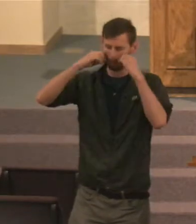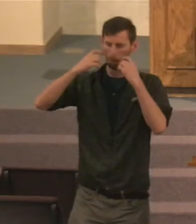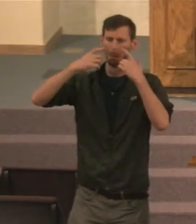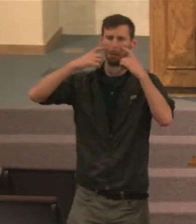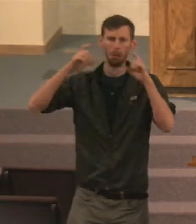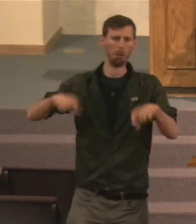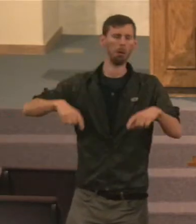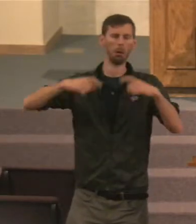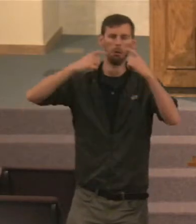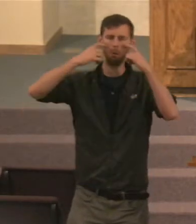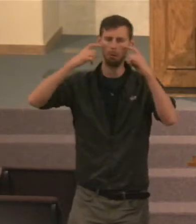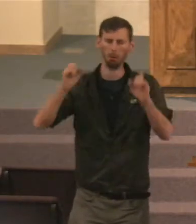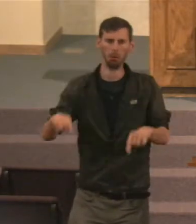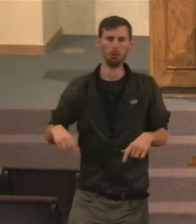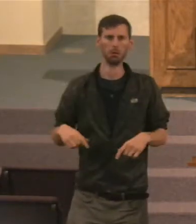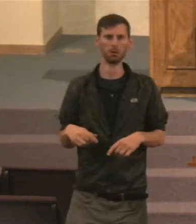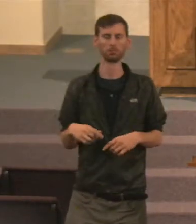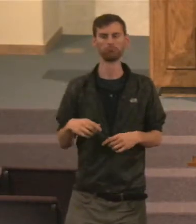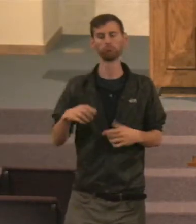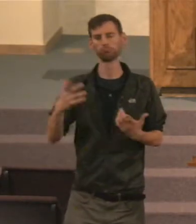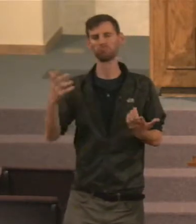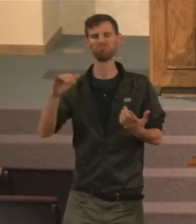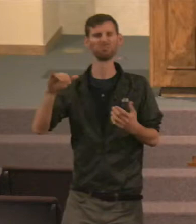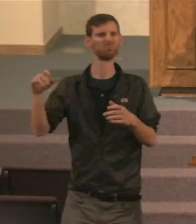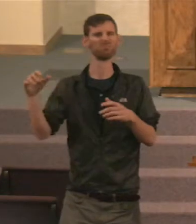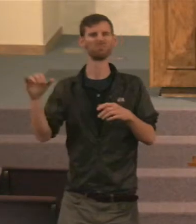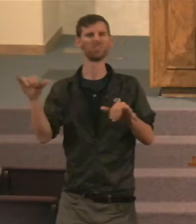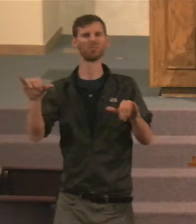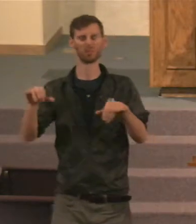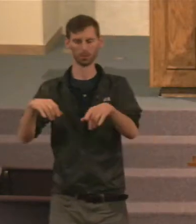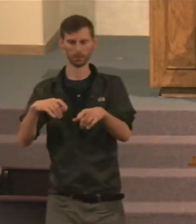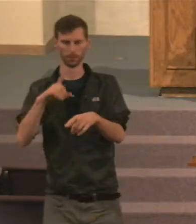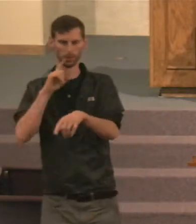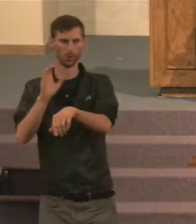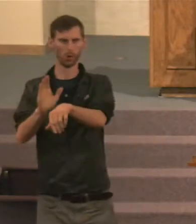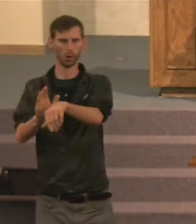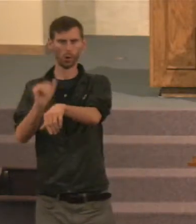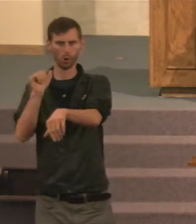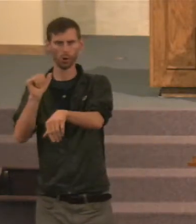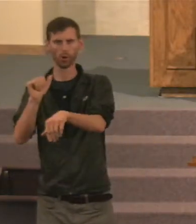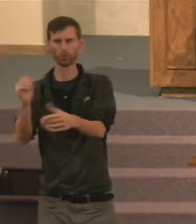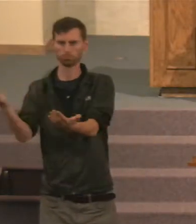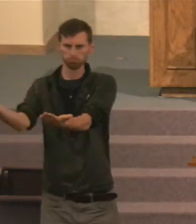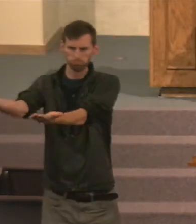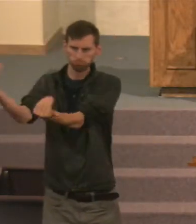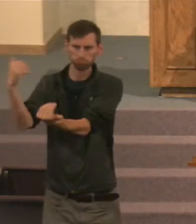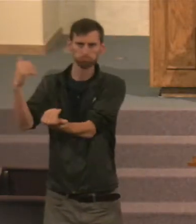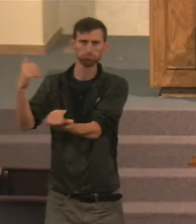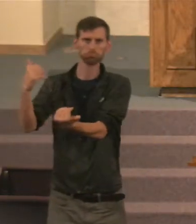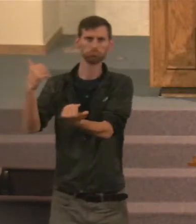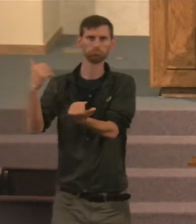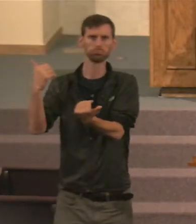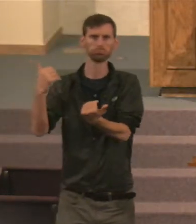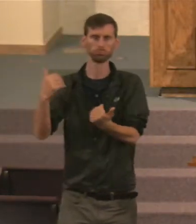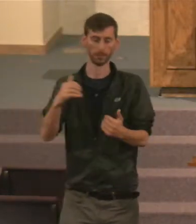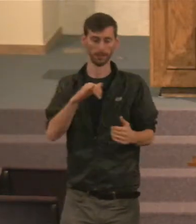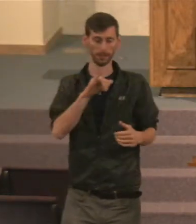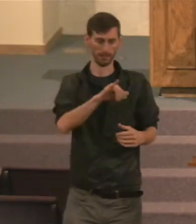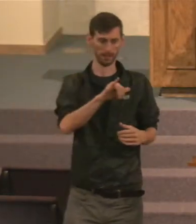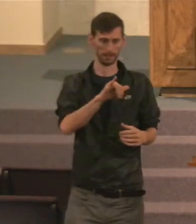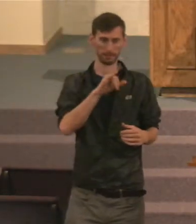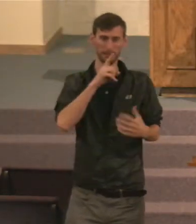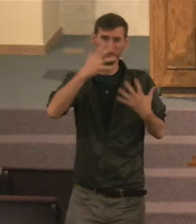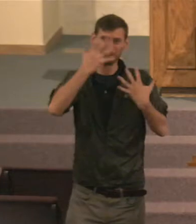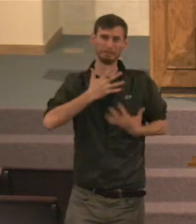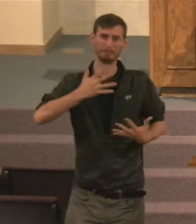mourning women and the wailing women. You know, they're calling them to come. You know, we've got that situation where we need to be weeping